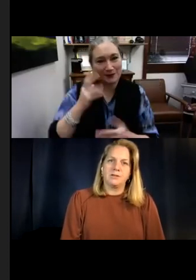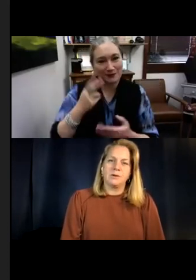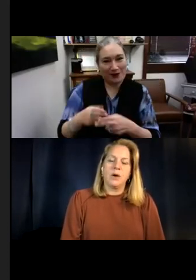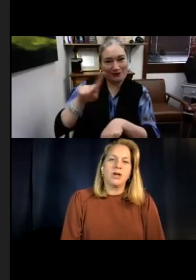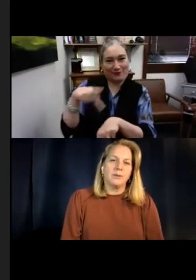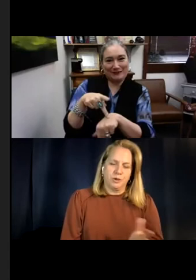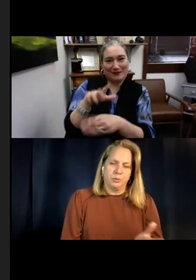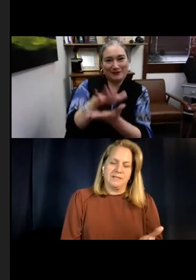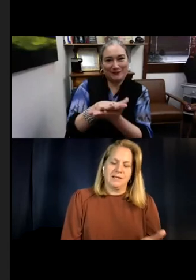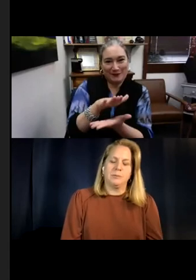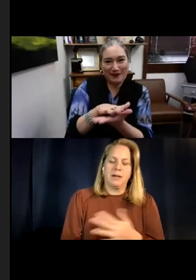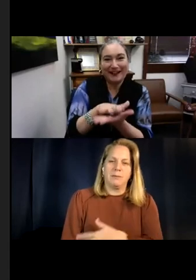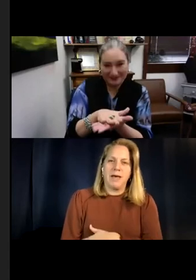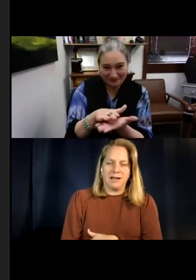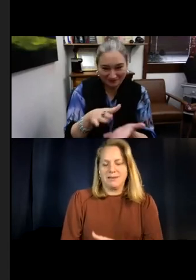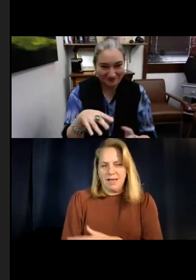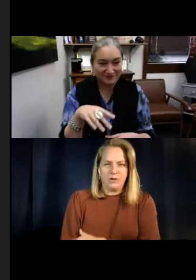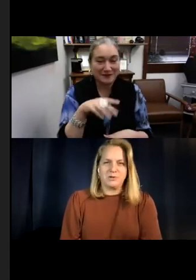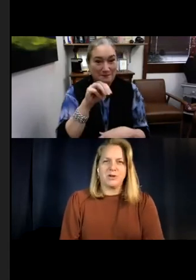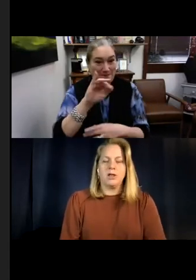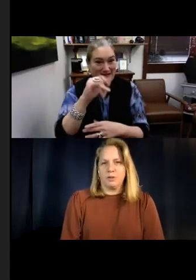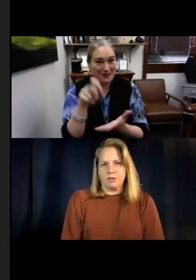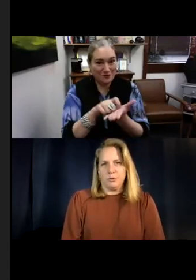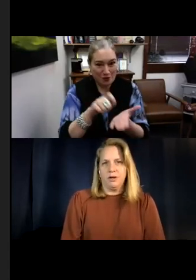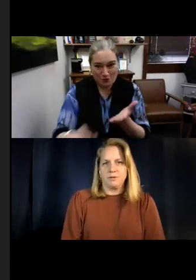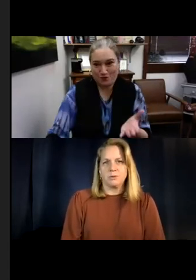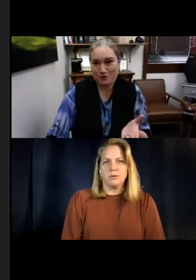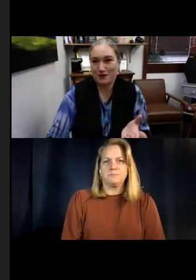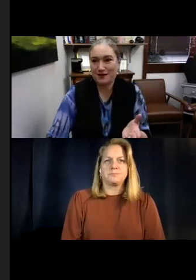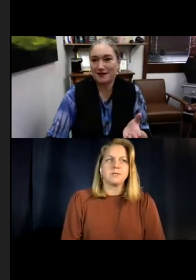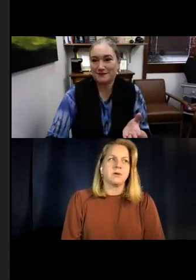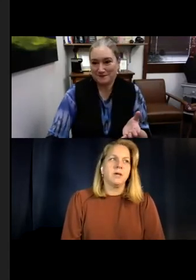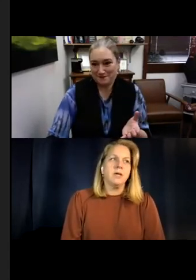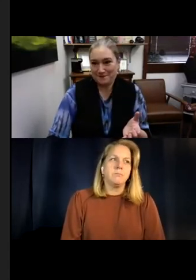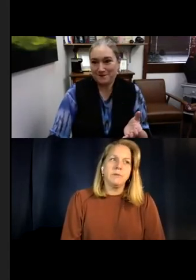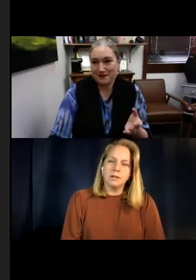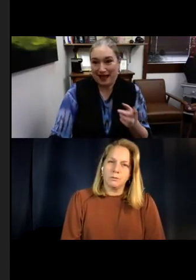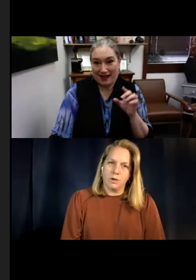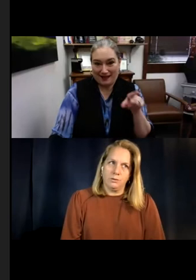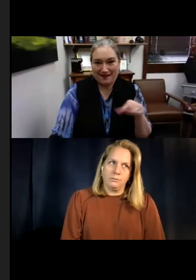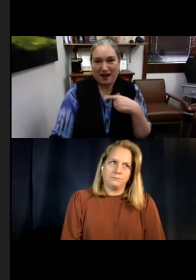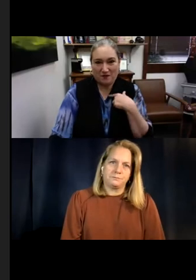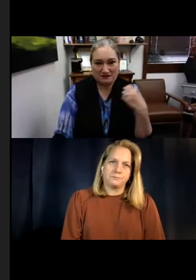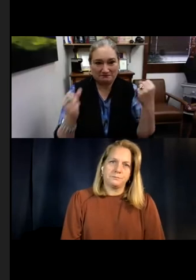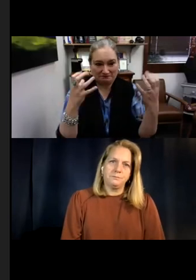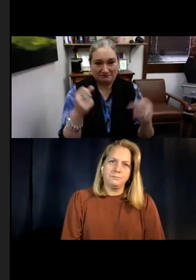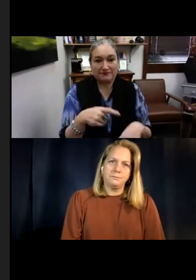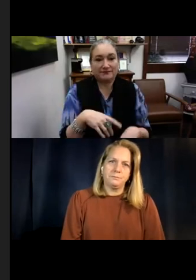And so now we call them superintendent, but back then we used to call it the of the school. So Milligan wrote